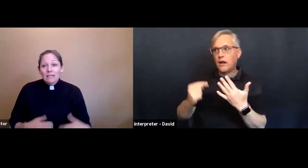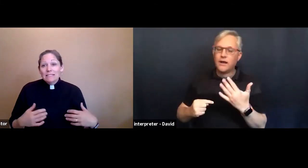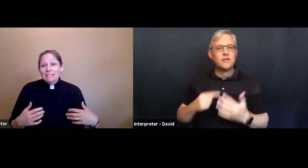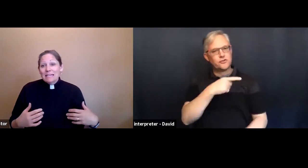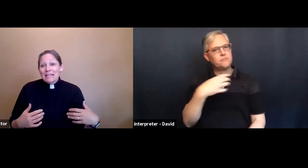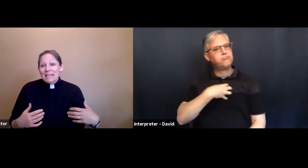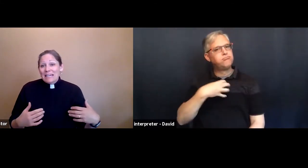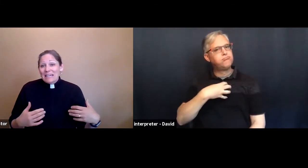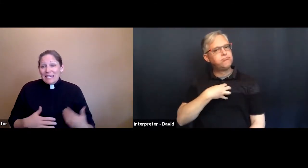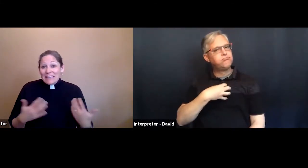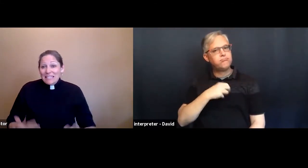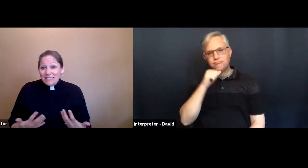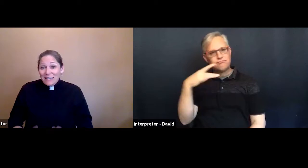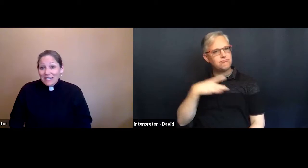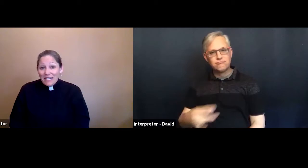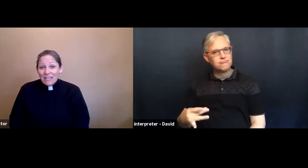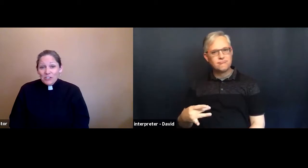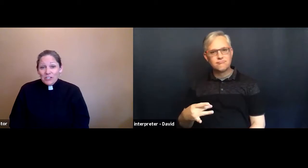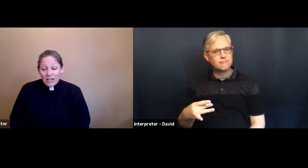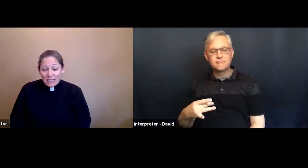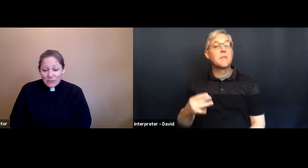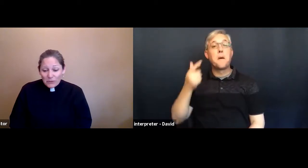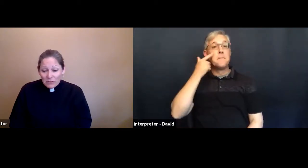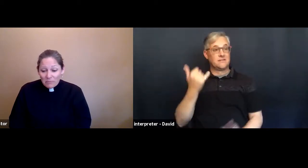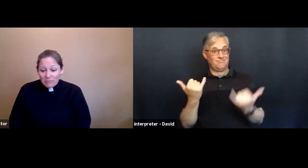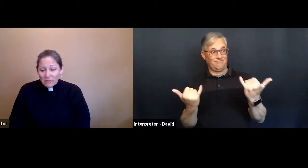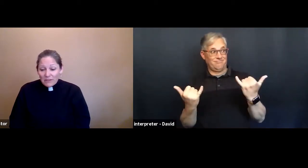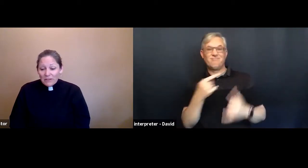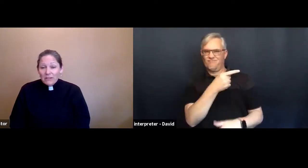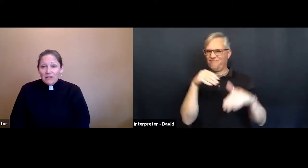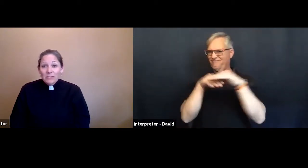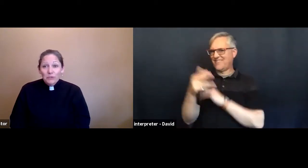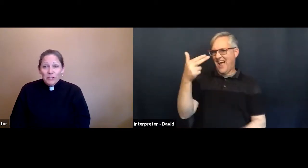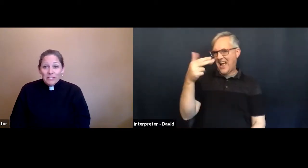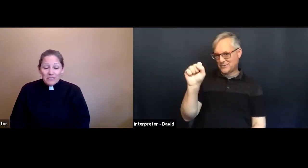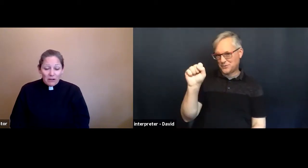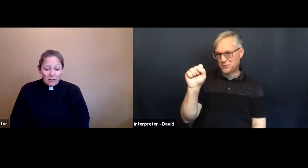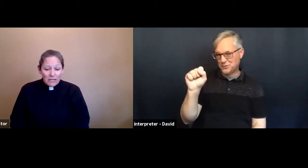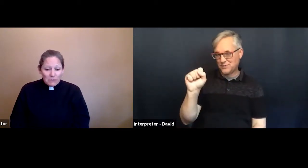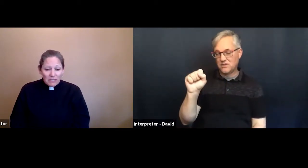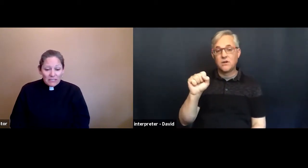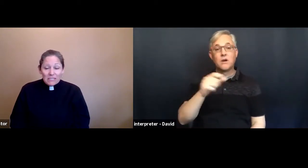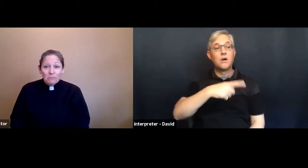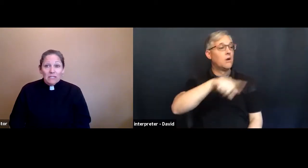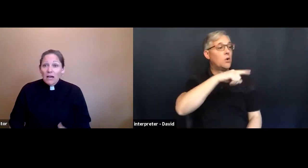in this day and age in high school, students are expected to be